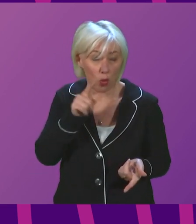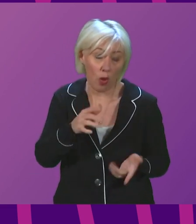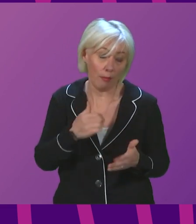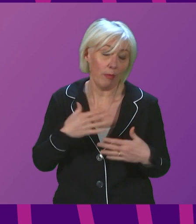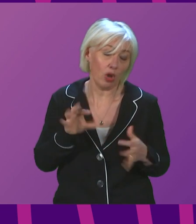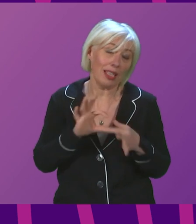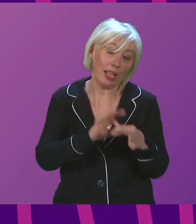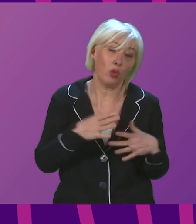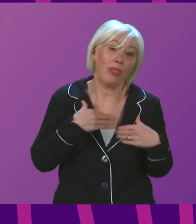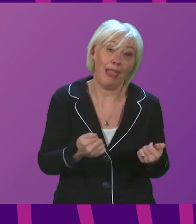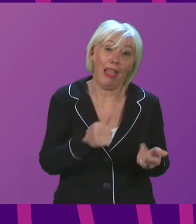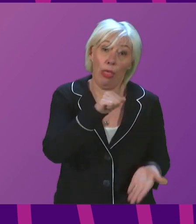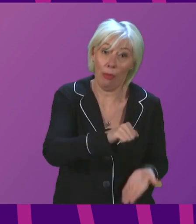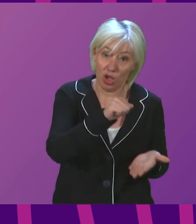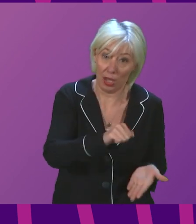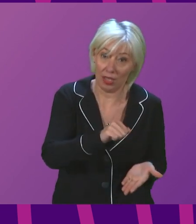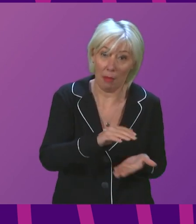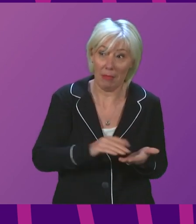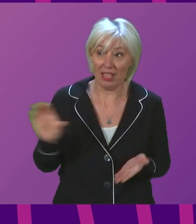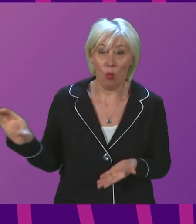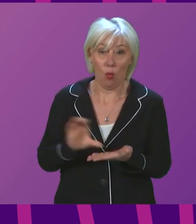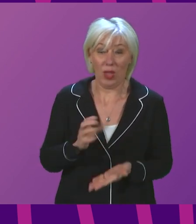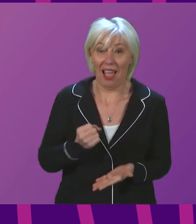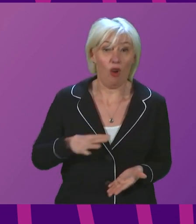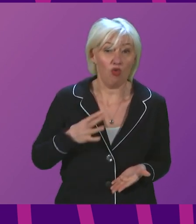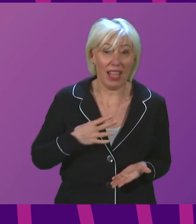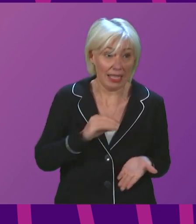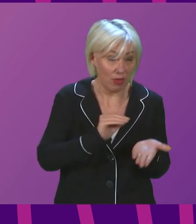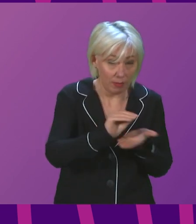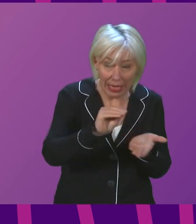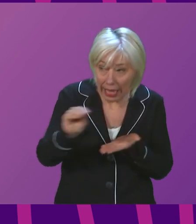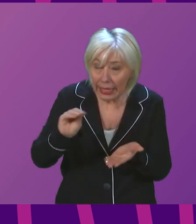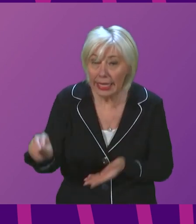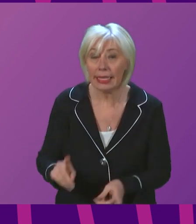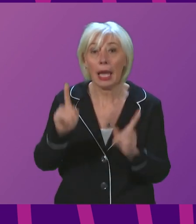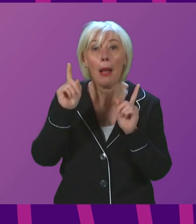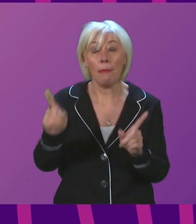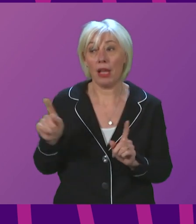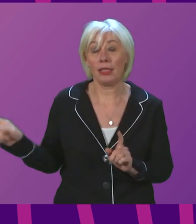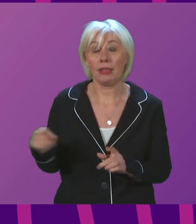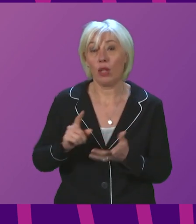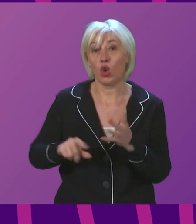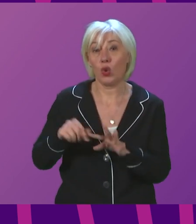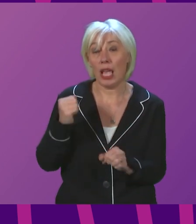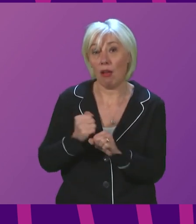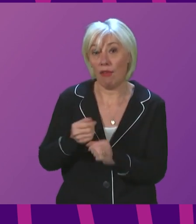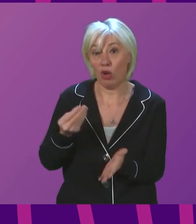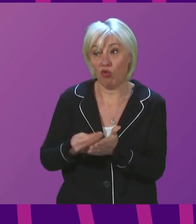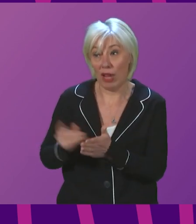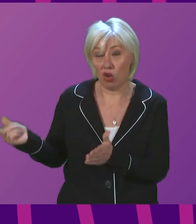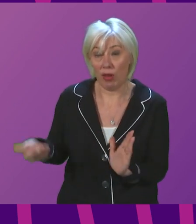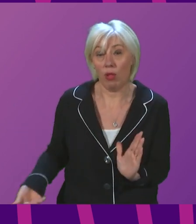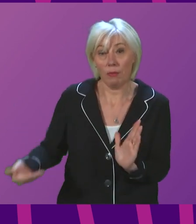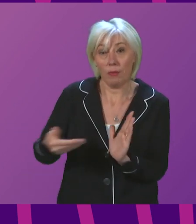budget. Money simply cannot be spent twice. However, we estimate that the Treasury announcements do give us